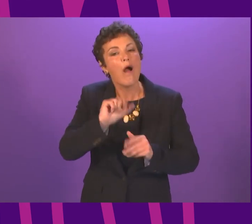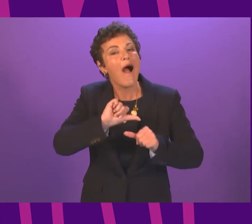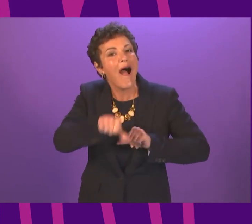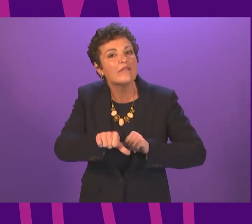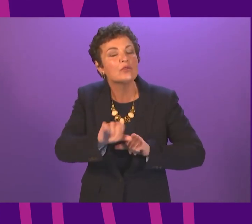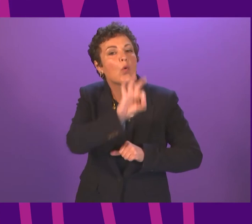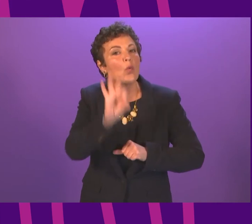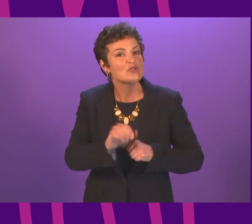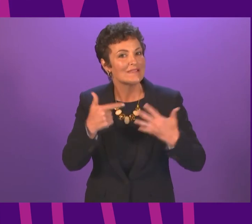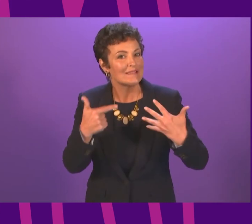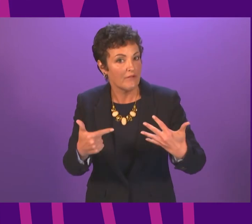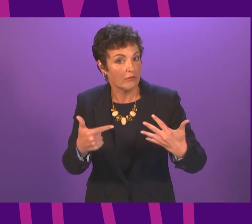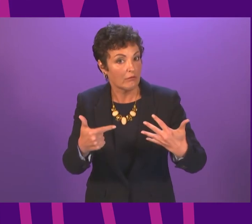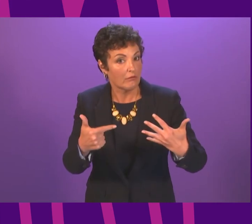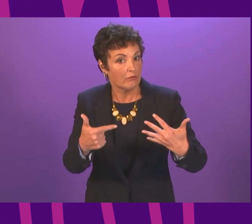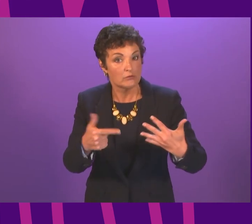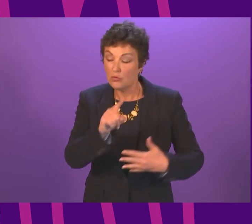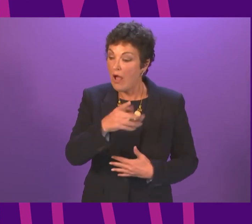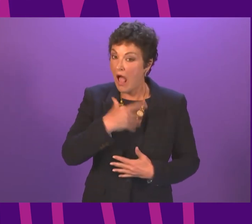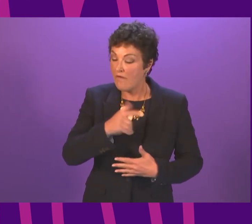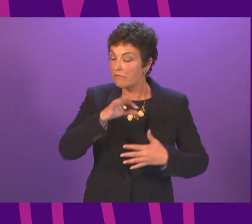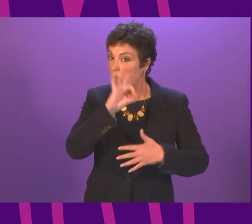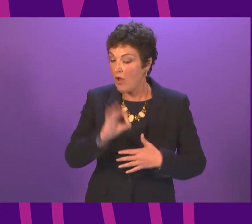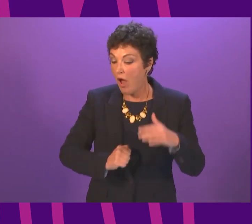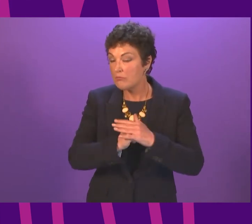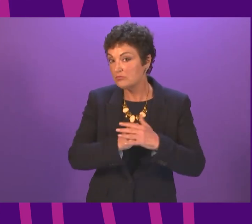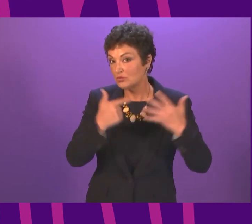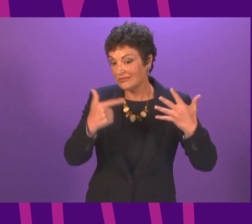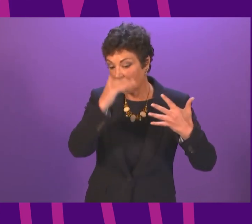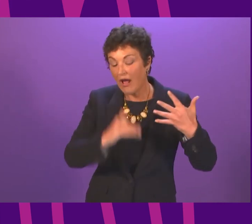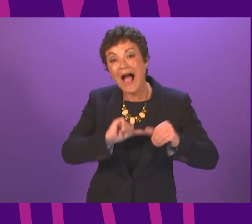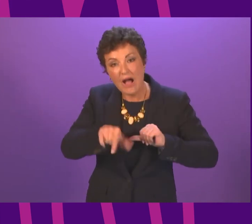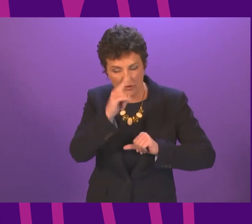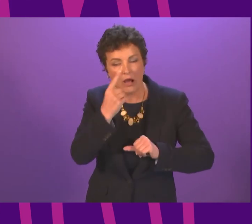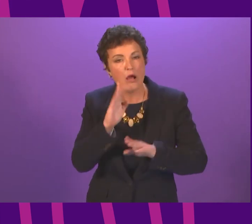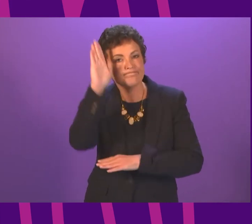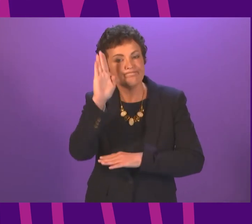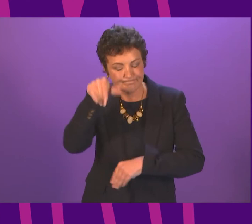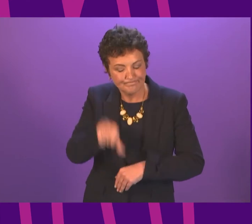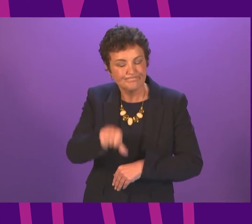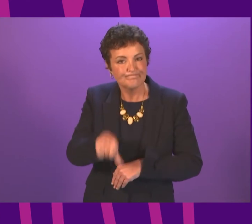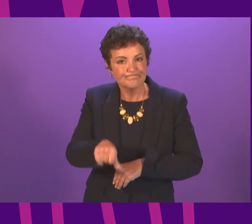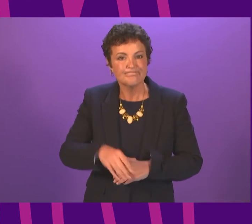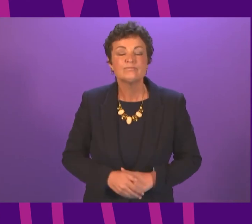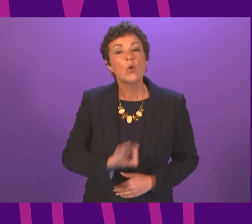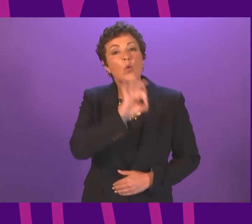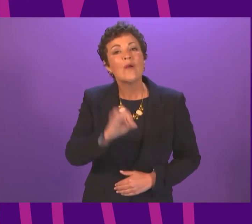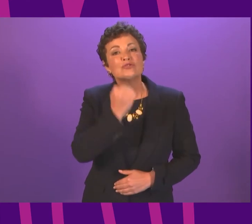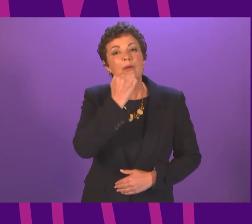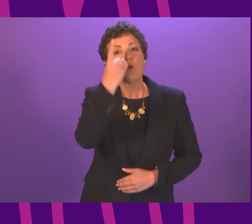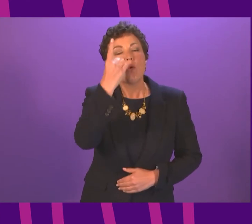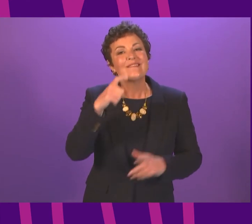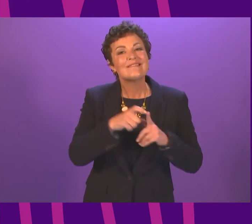ask that any members press their buttons, request to speak buttons as soon as you can. Question number one. call Douglas Ross.